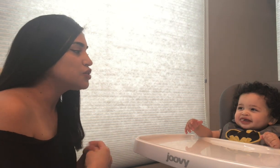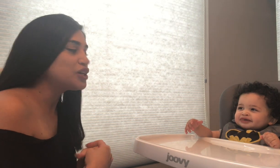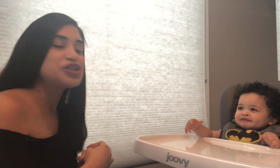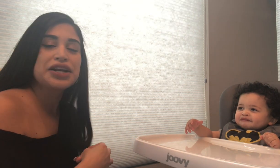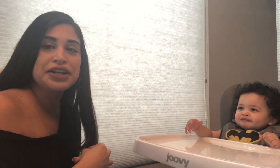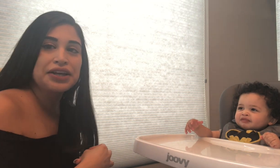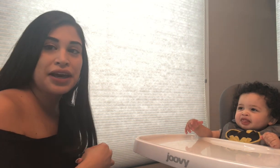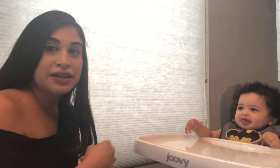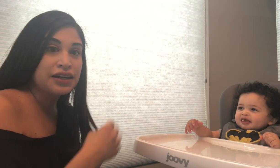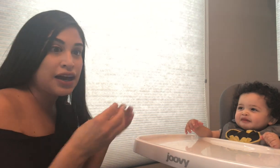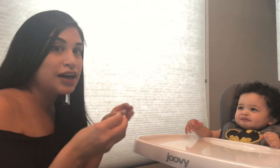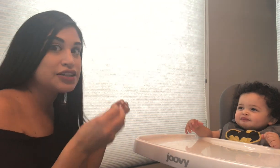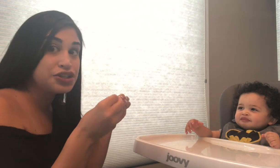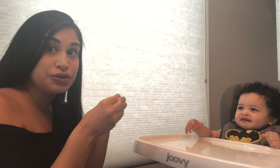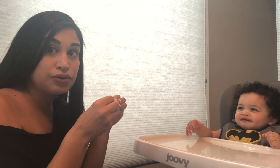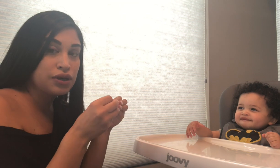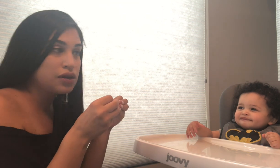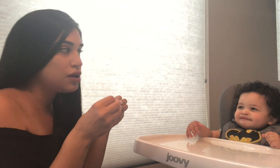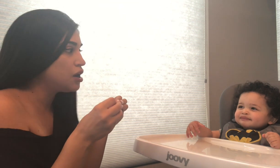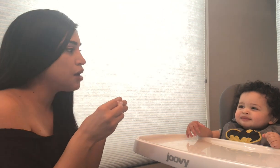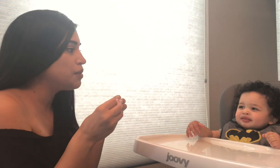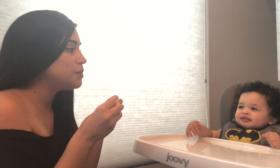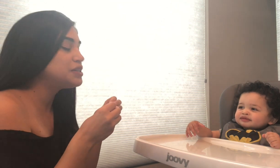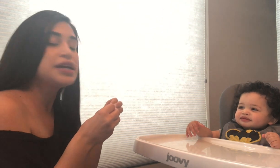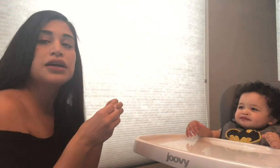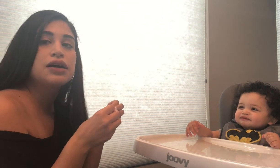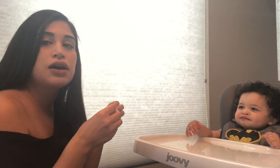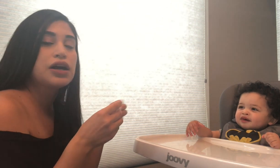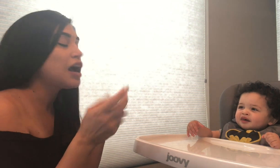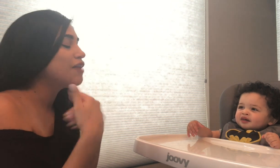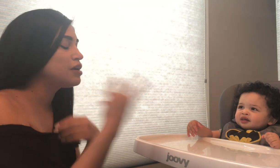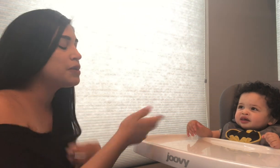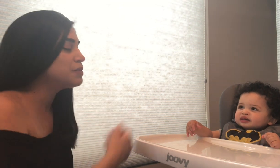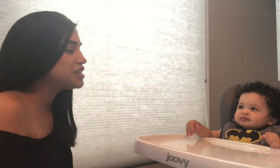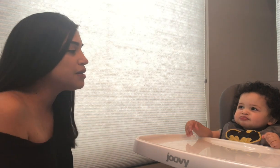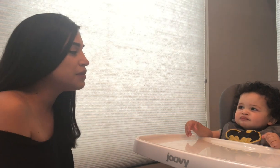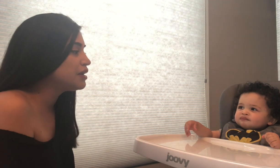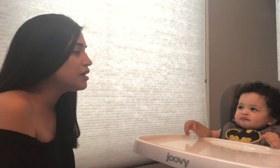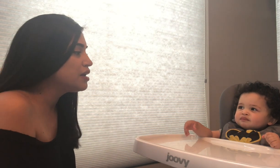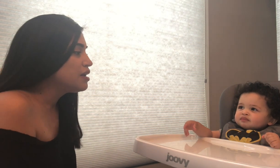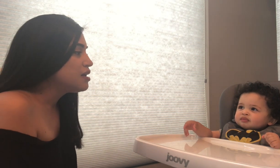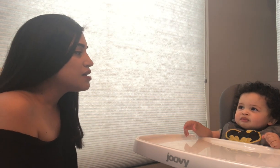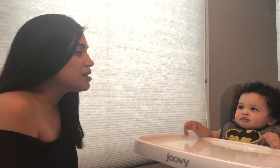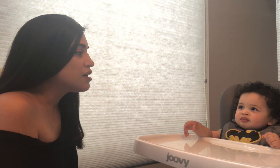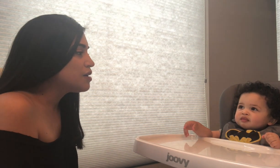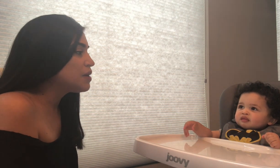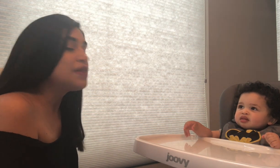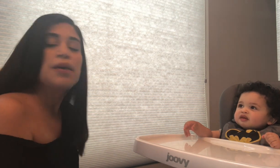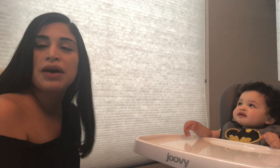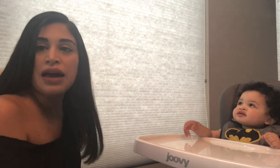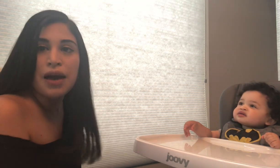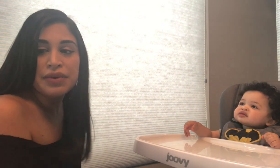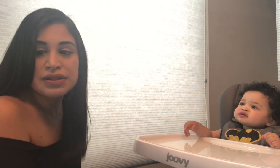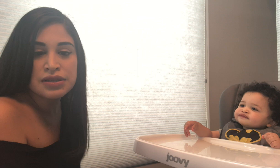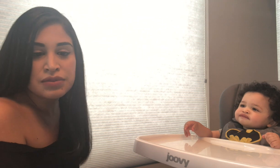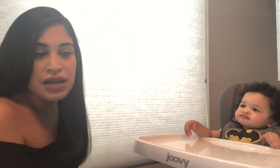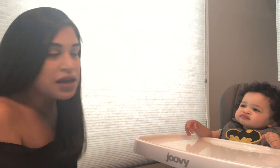so I tried it again and I had to, um, imitate it or have him imitate me. Um, and that might happen sometimes.